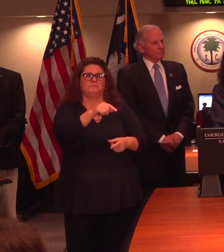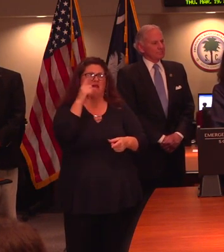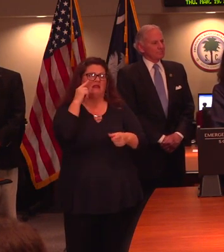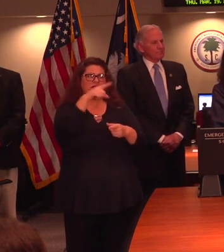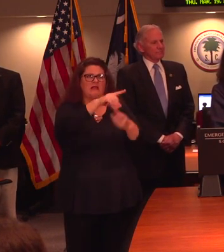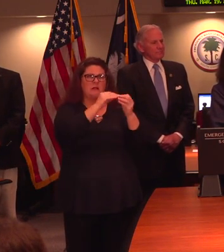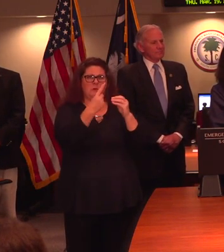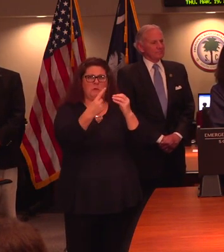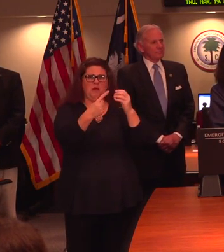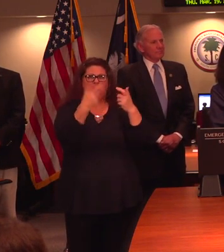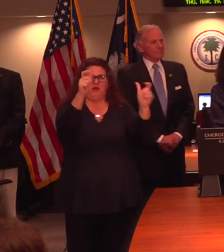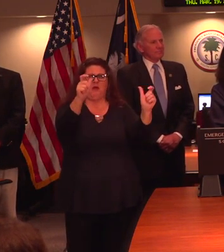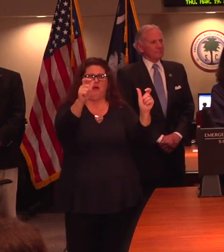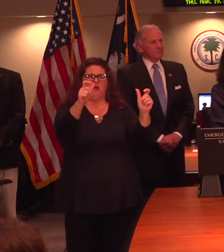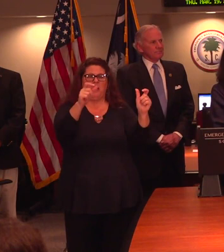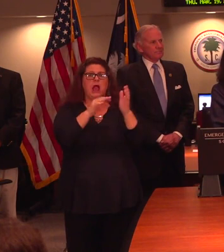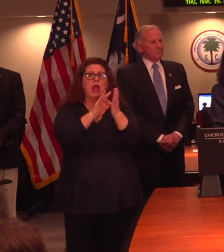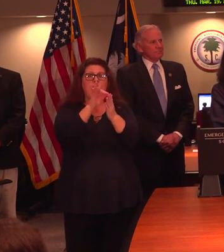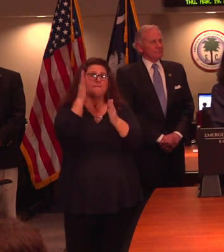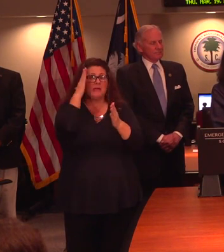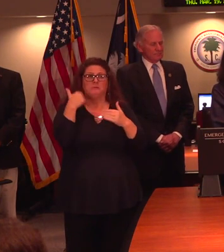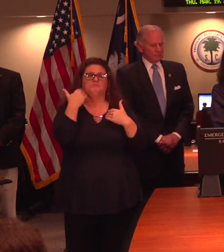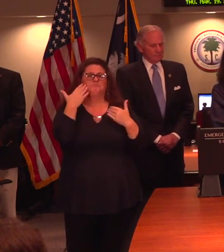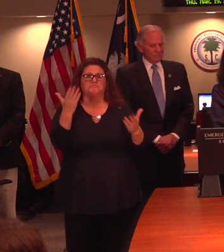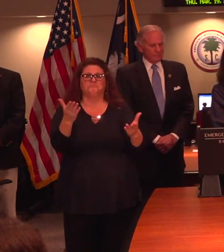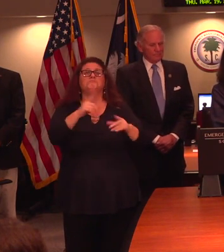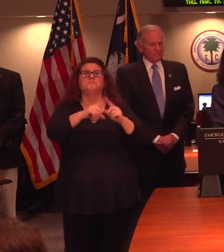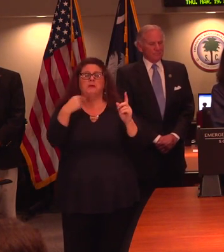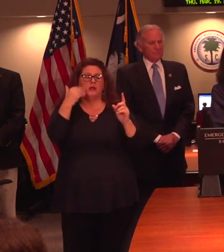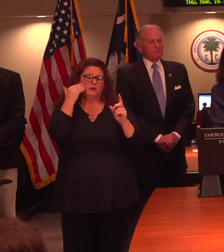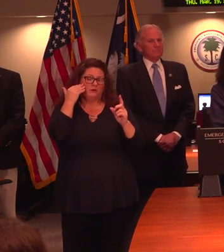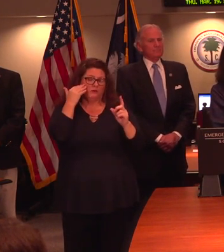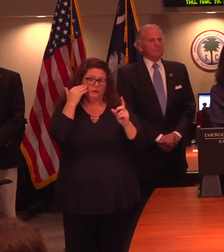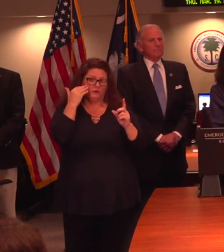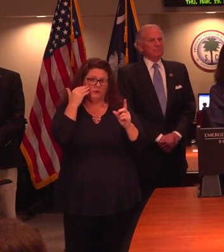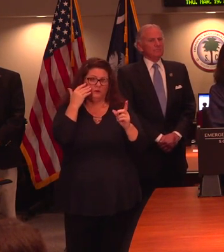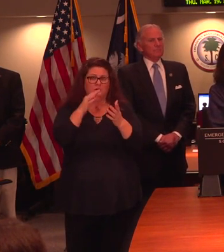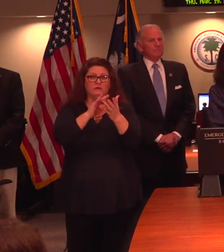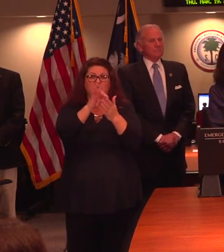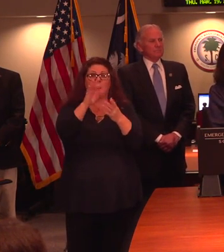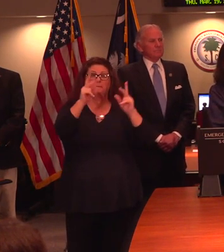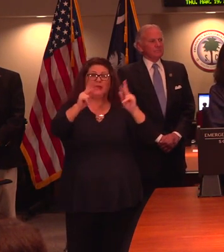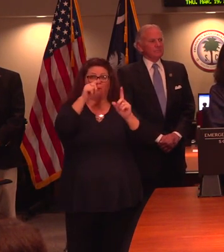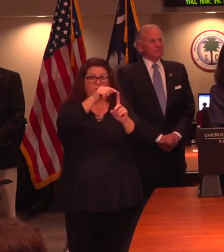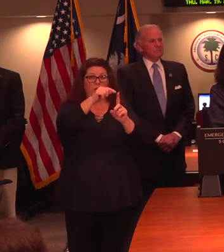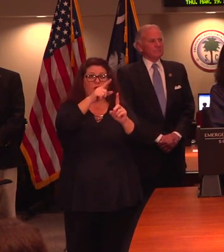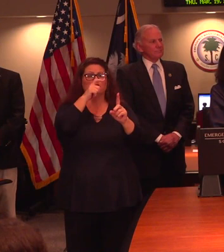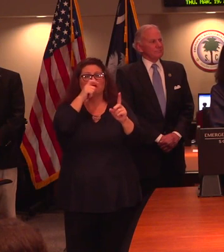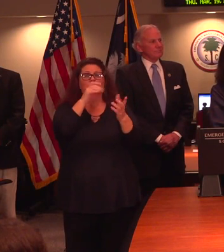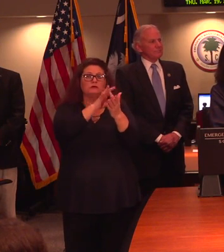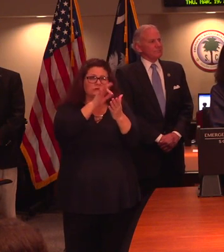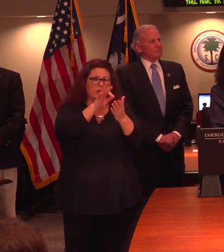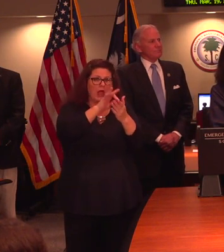largest in the state, and I don't have the bed count. And the total number of individuals being tracked and